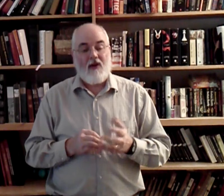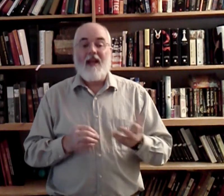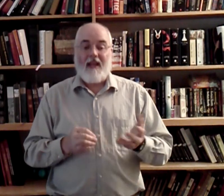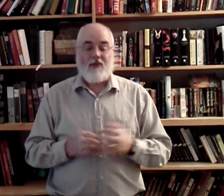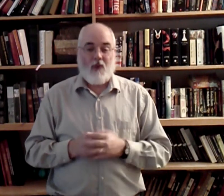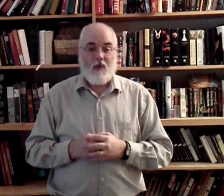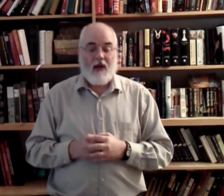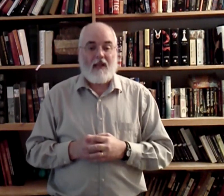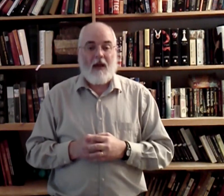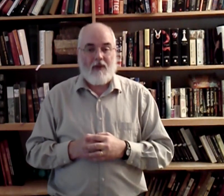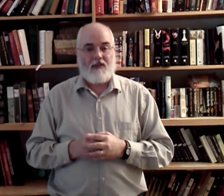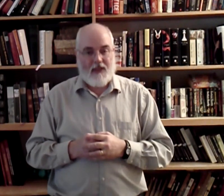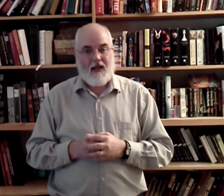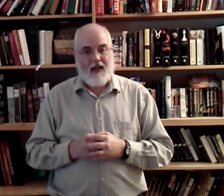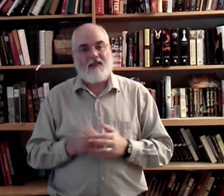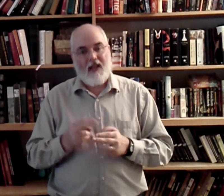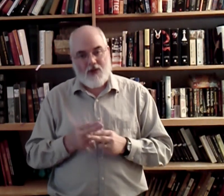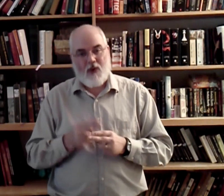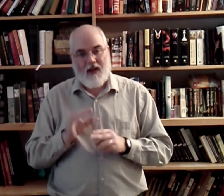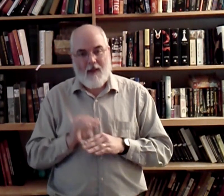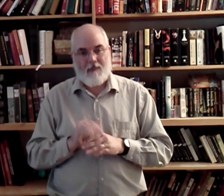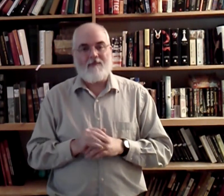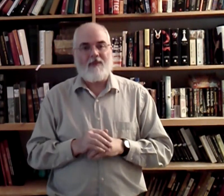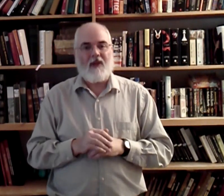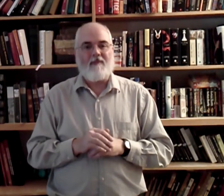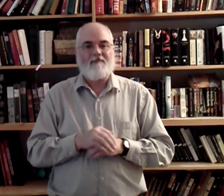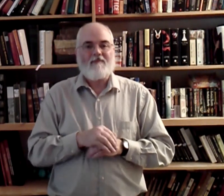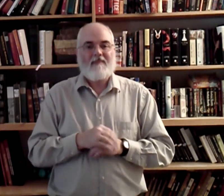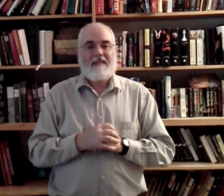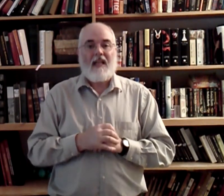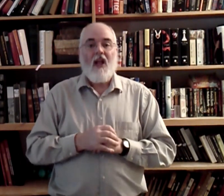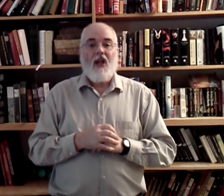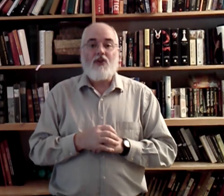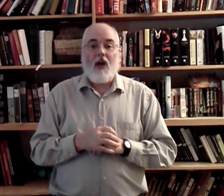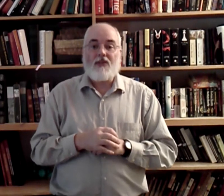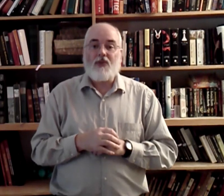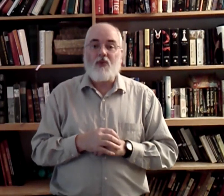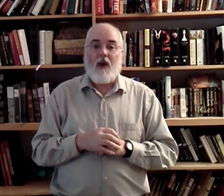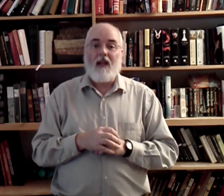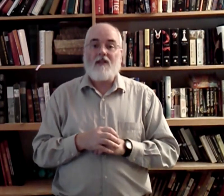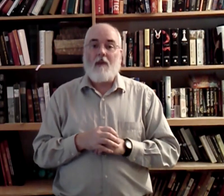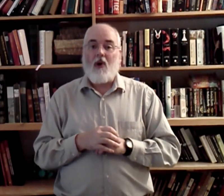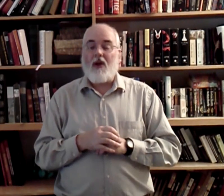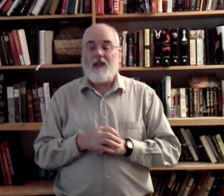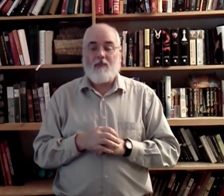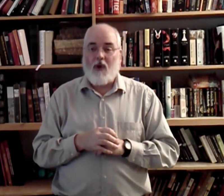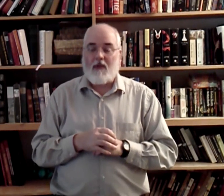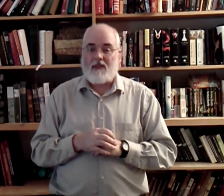catch forty winks, I would sign it as take a short nap. Okay? Just to rest upon his promise.